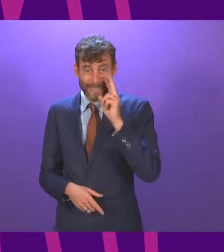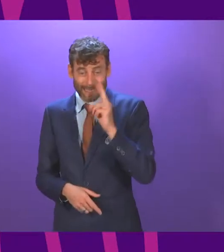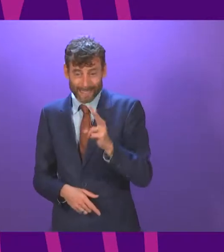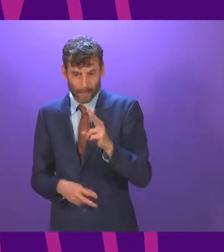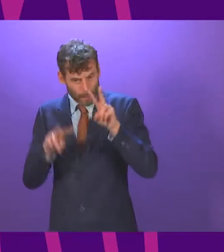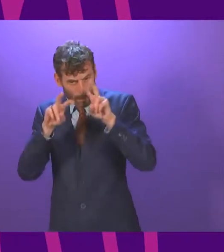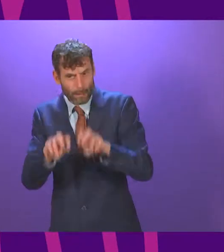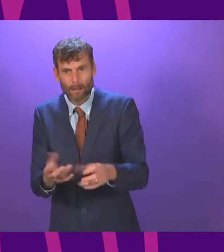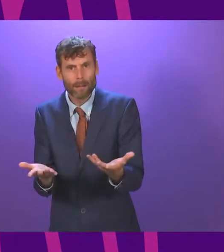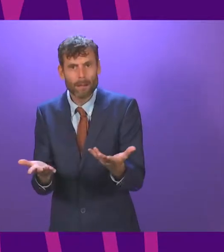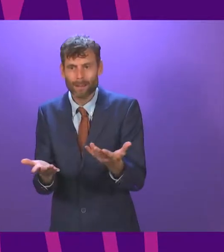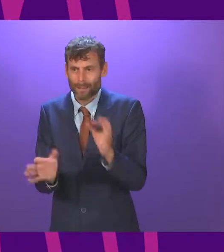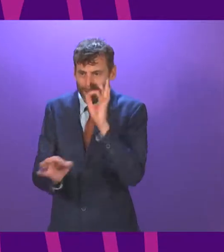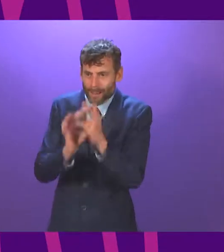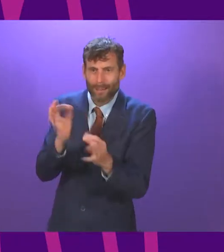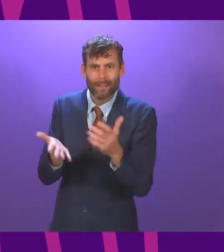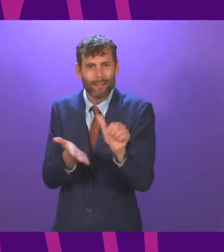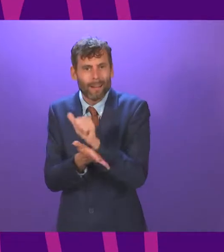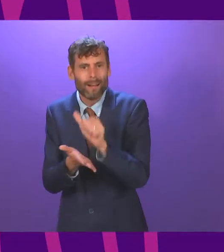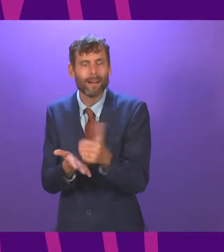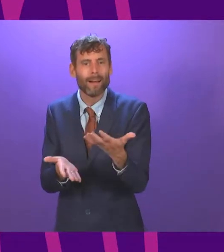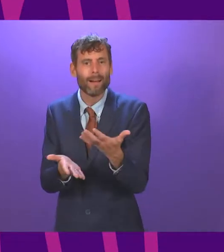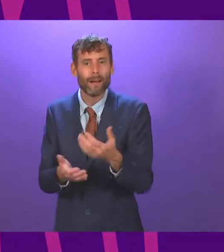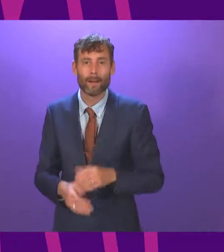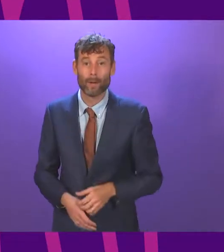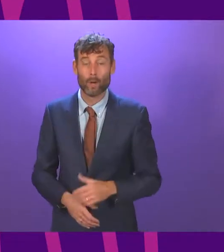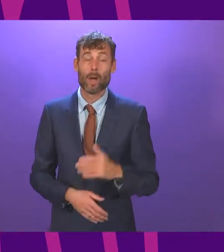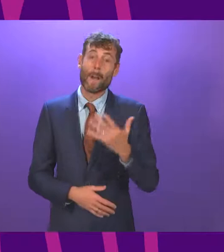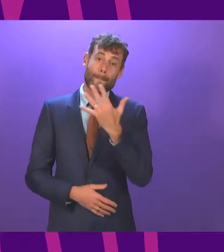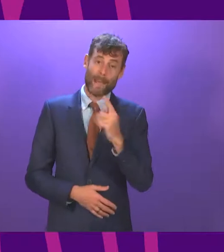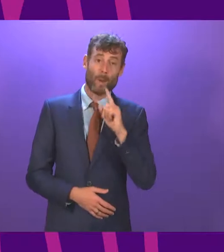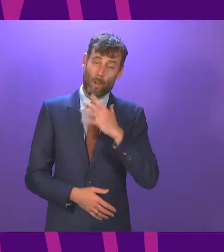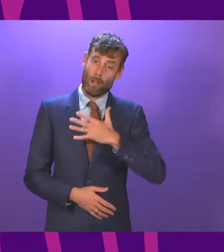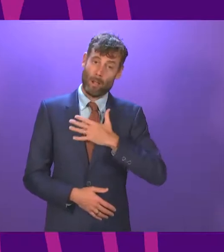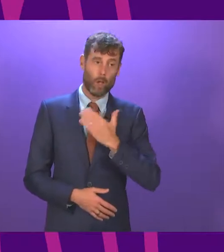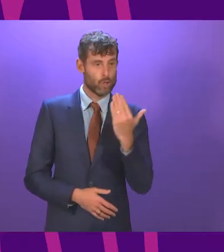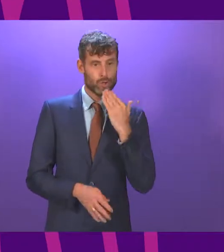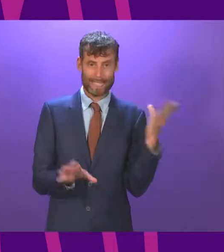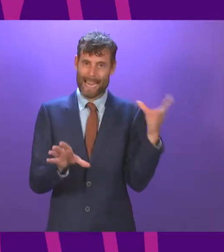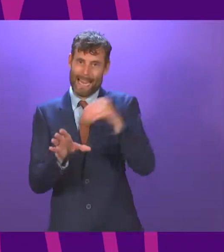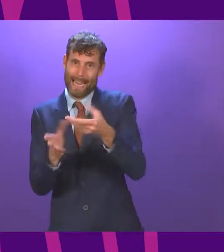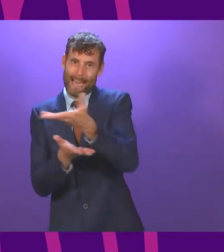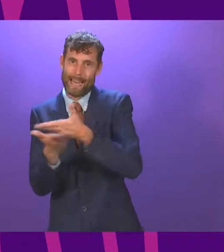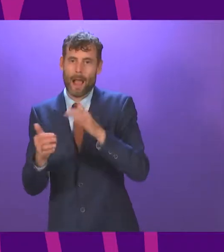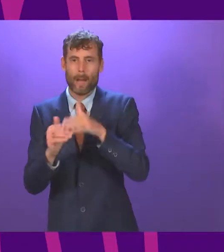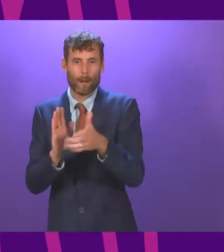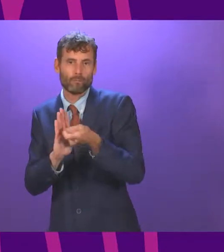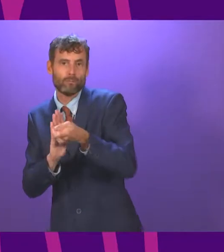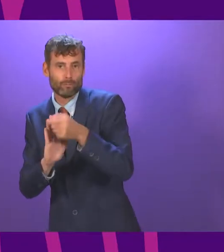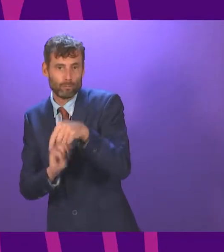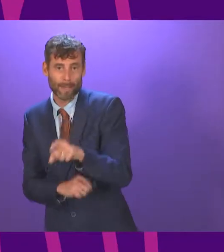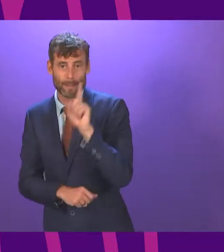scrutiny. Whilst I am sure many will welcome input from the Greens, it will need to be more than just another voice in the room.